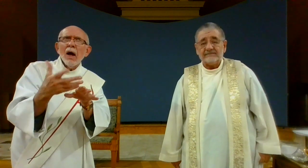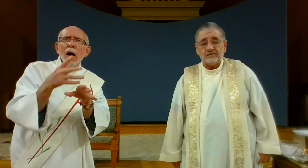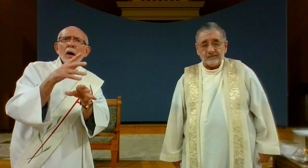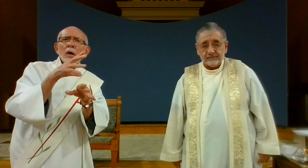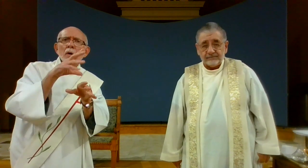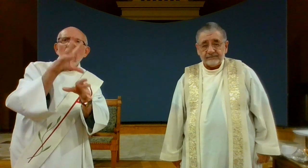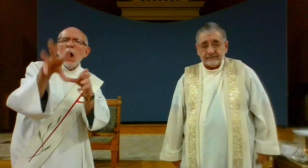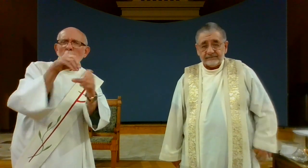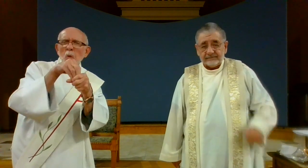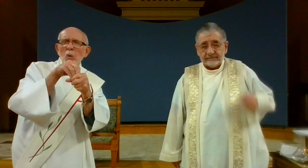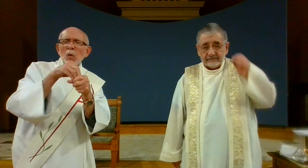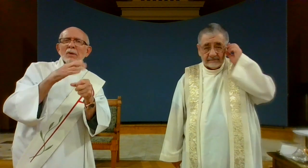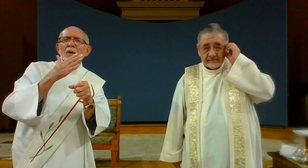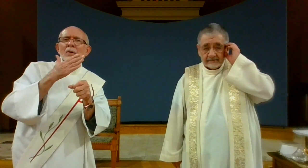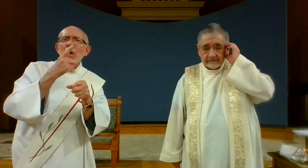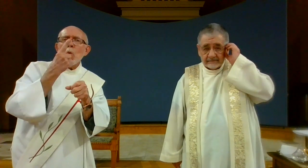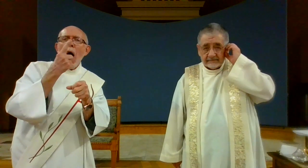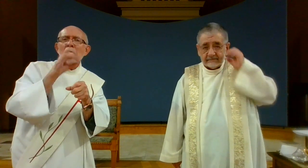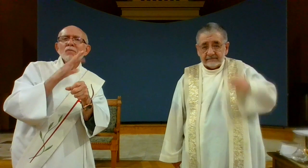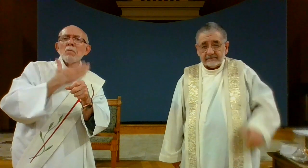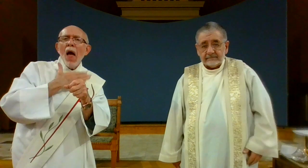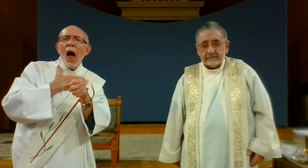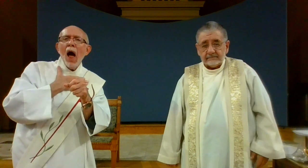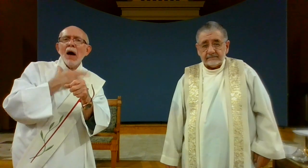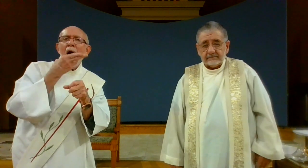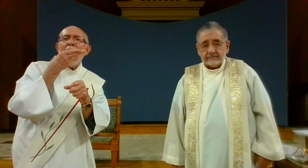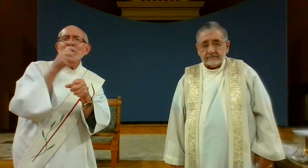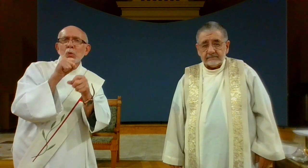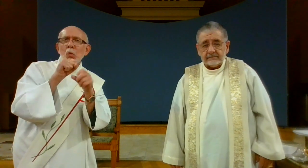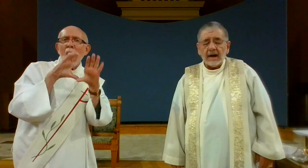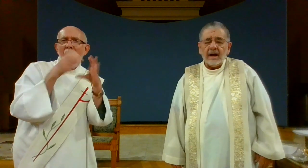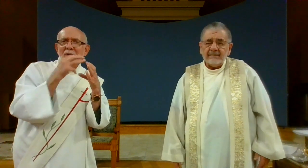including one of my high school classmates